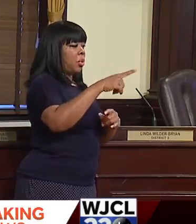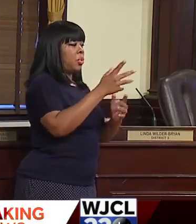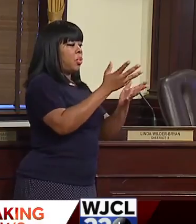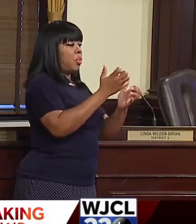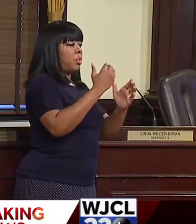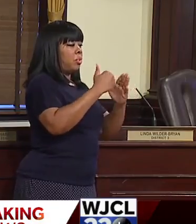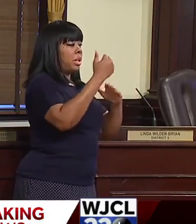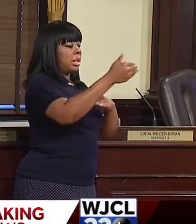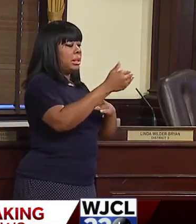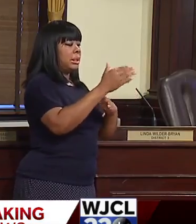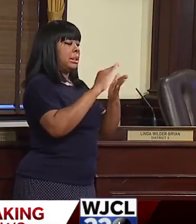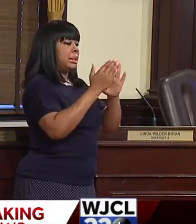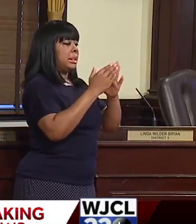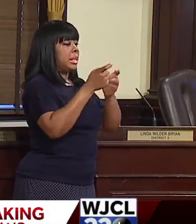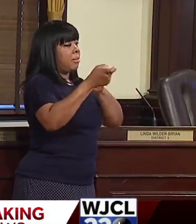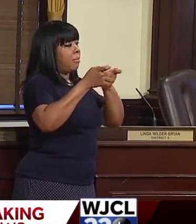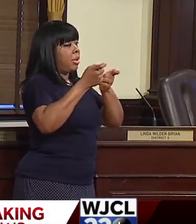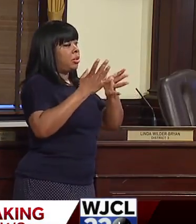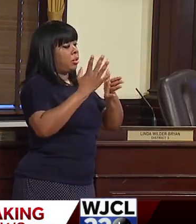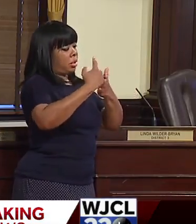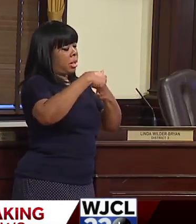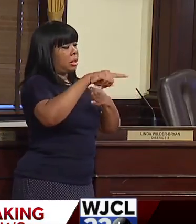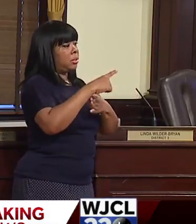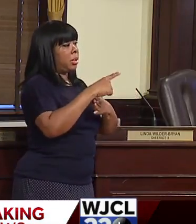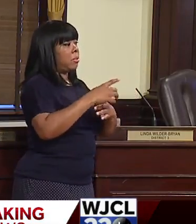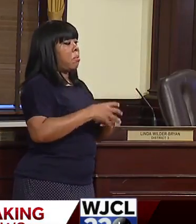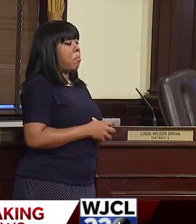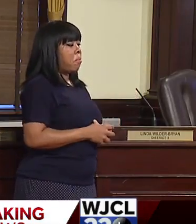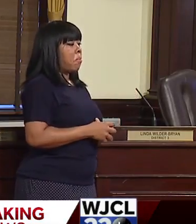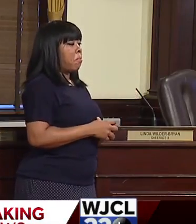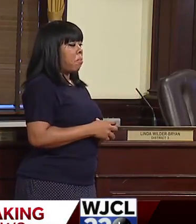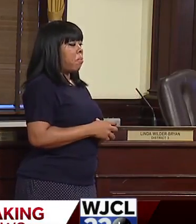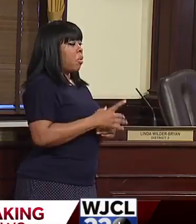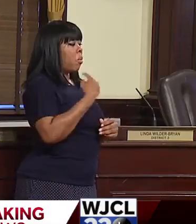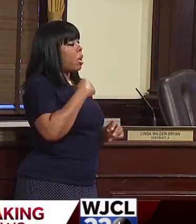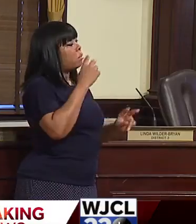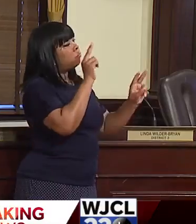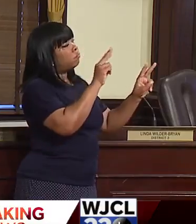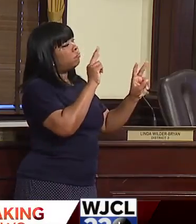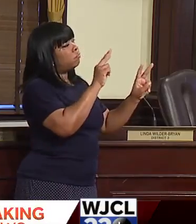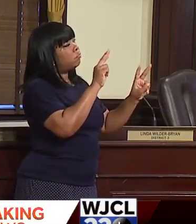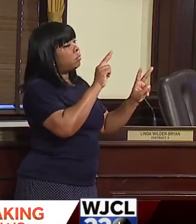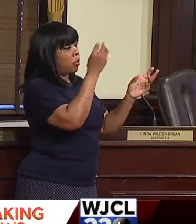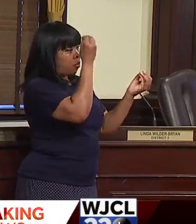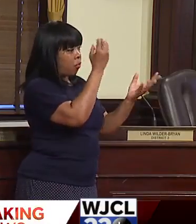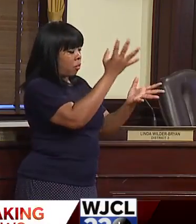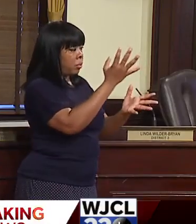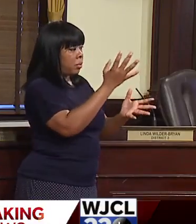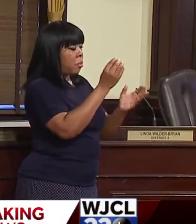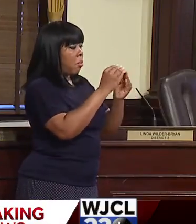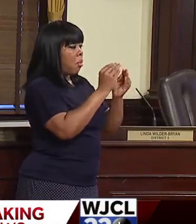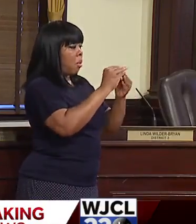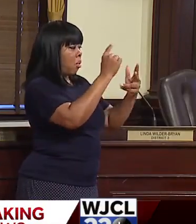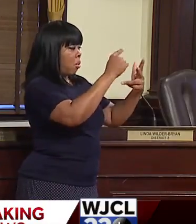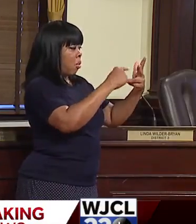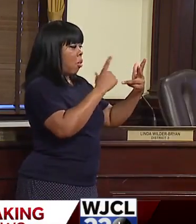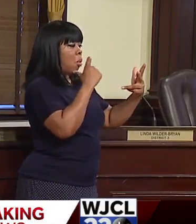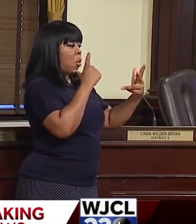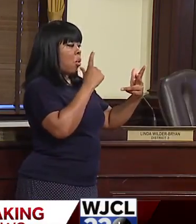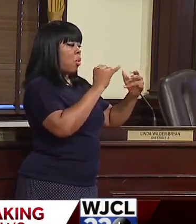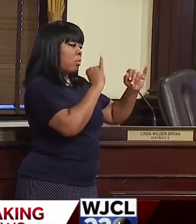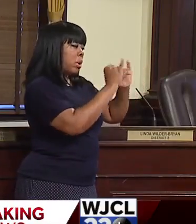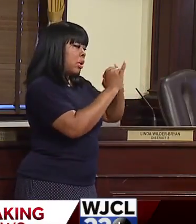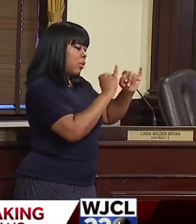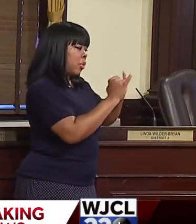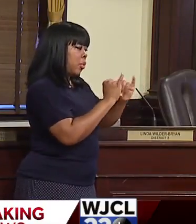Savannah's next city manager next week. We look forward to sharing more information about the candidates as